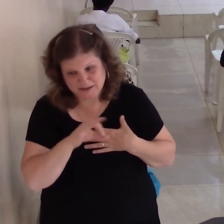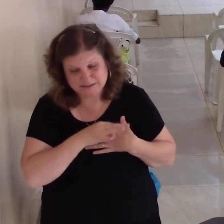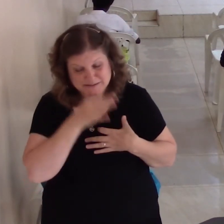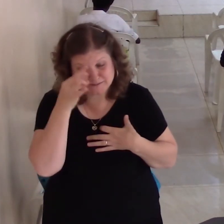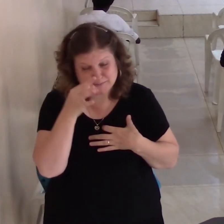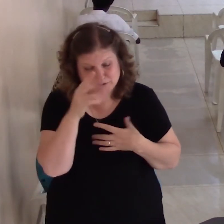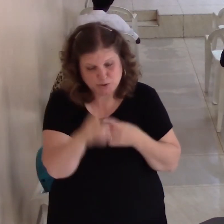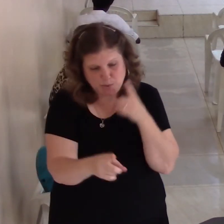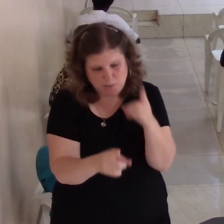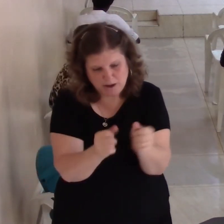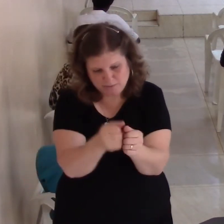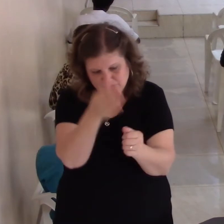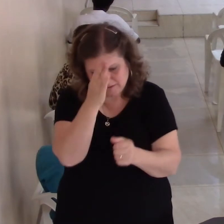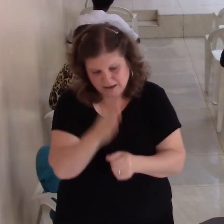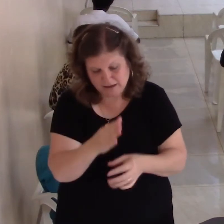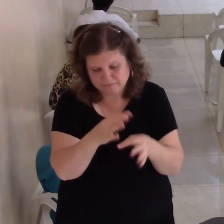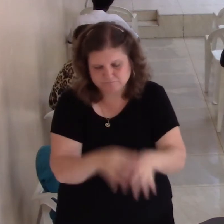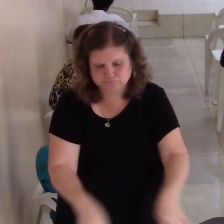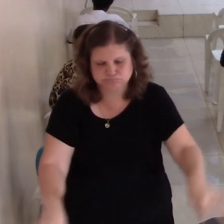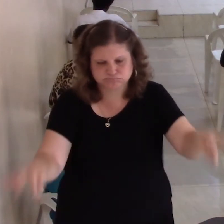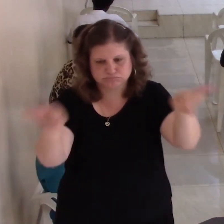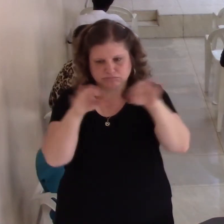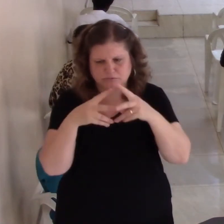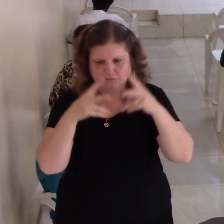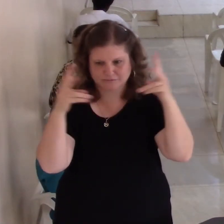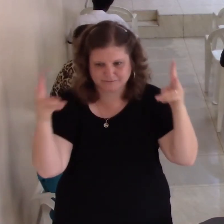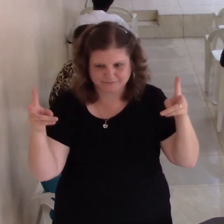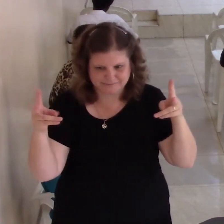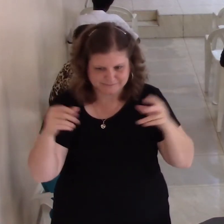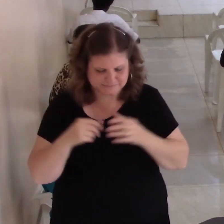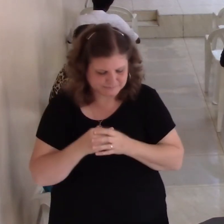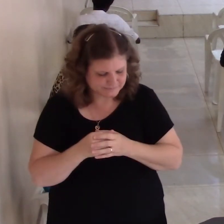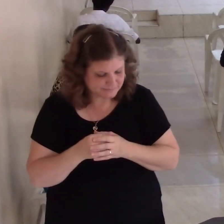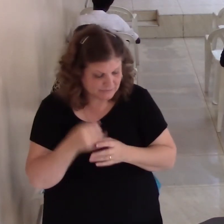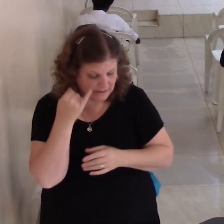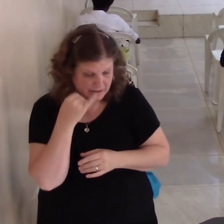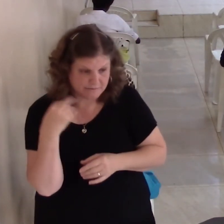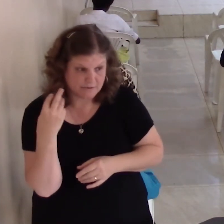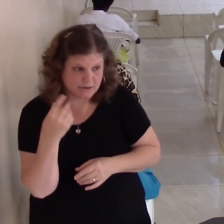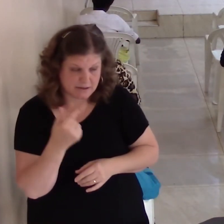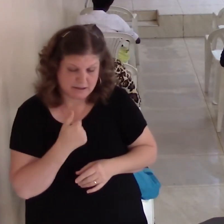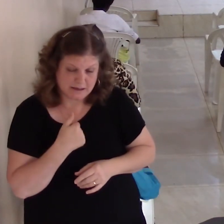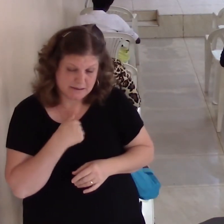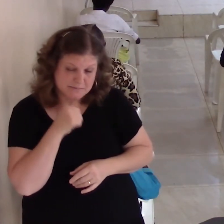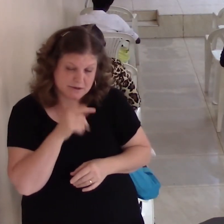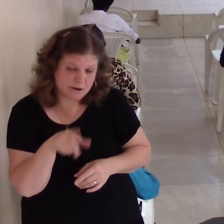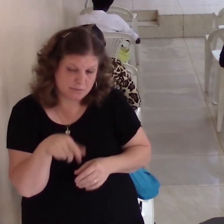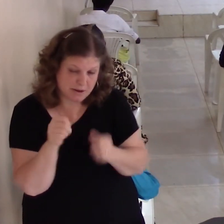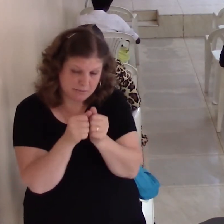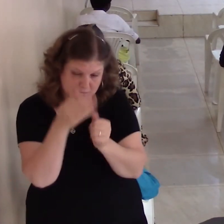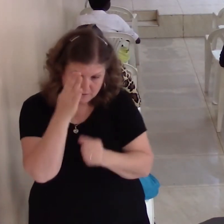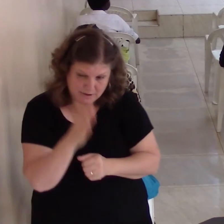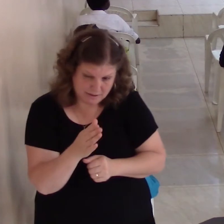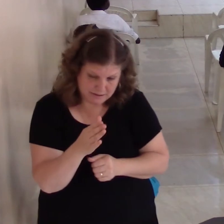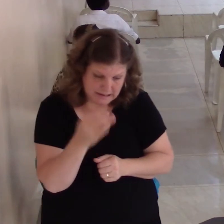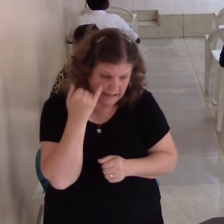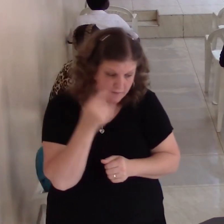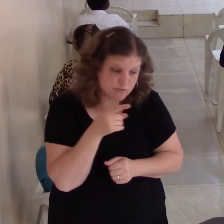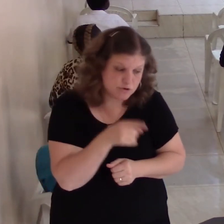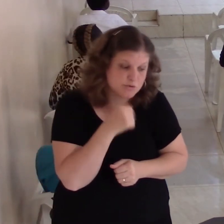Because if I'm not white with God, if we're not white with God, we may not have the message to God. And even beyond that, we